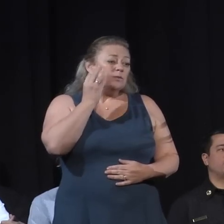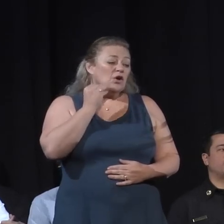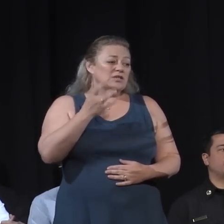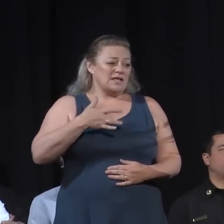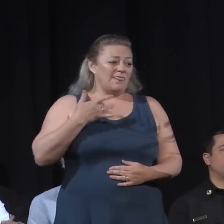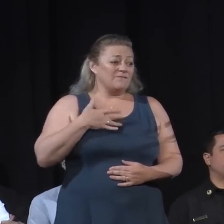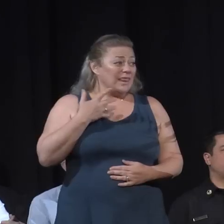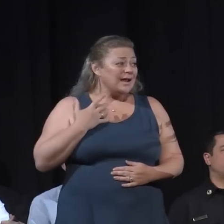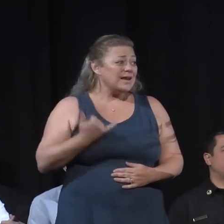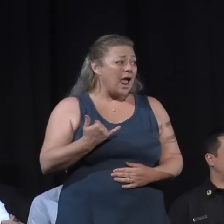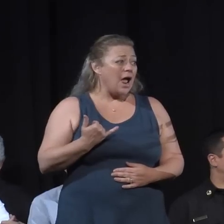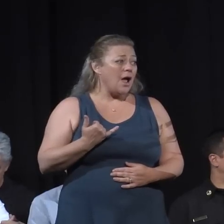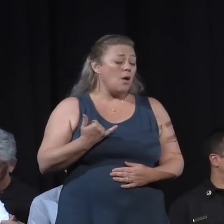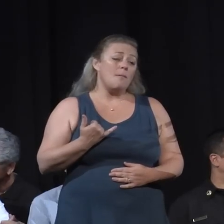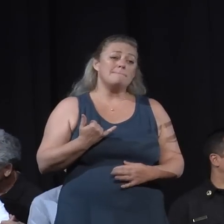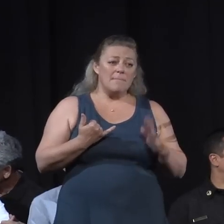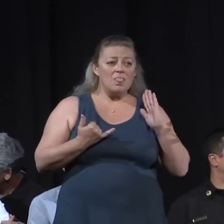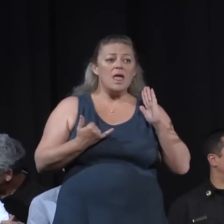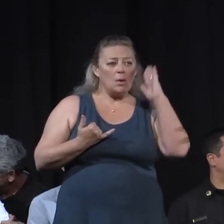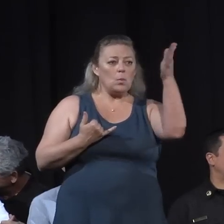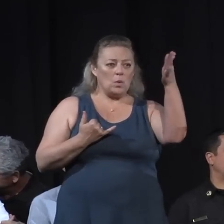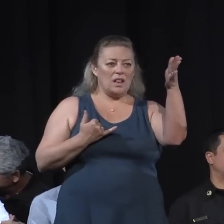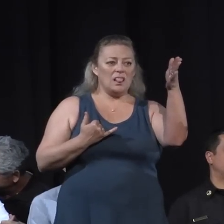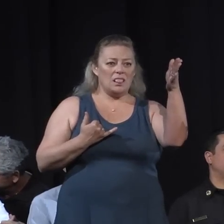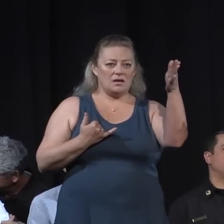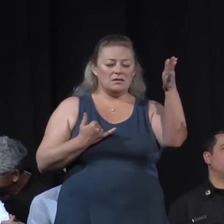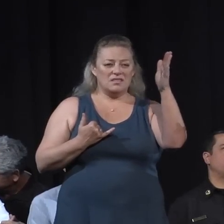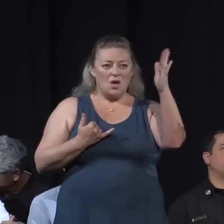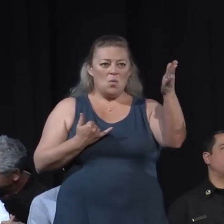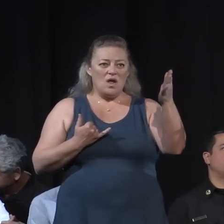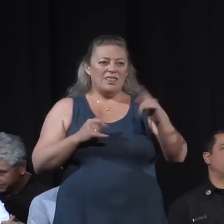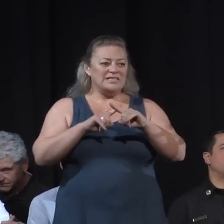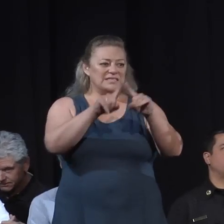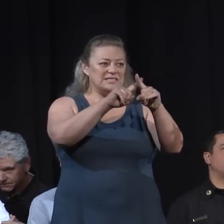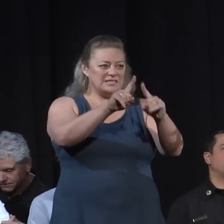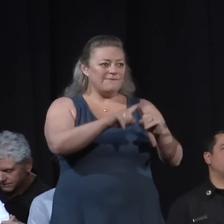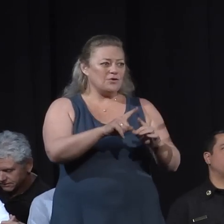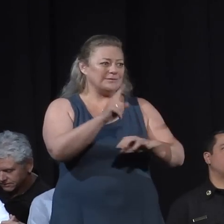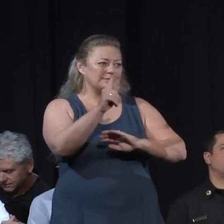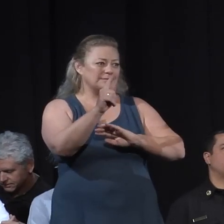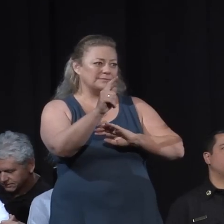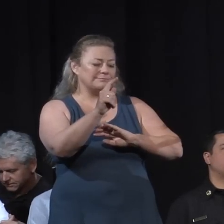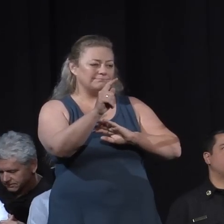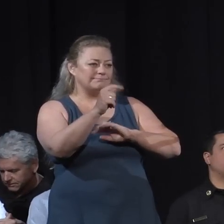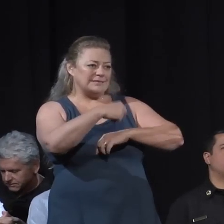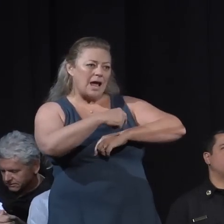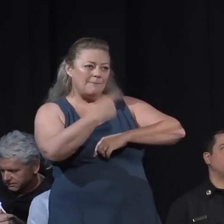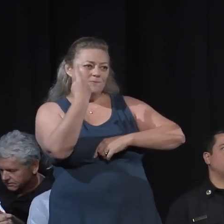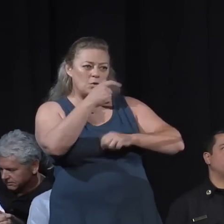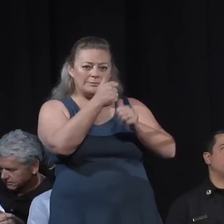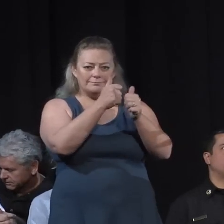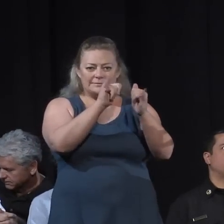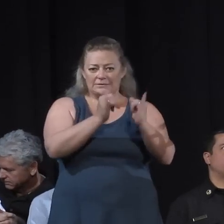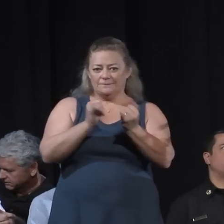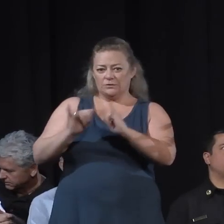will occur or could occur at different stages. I'm going to keep it short. We have a website,